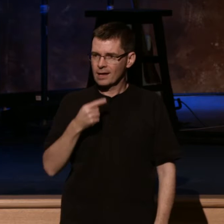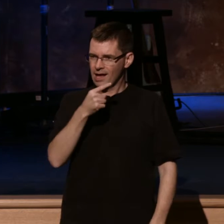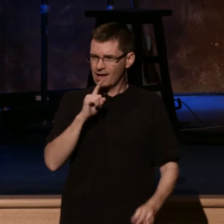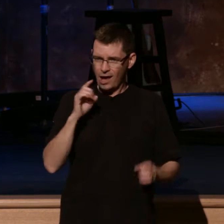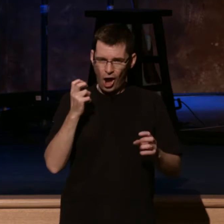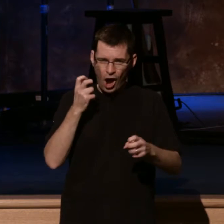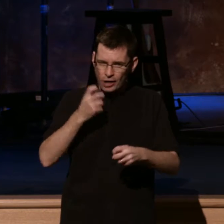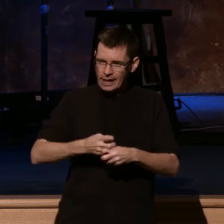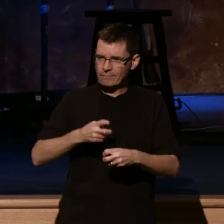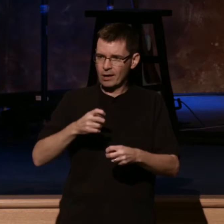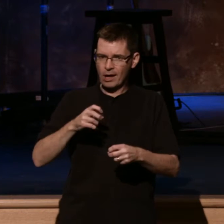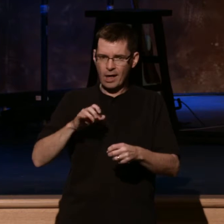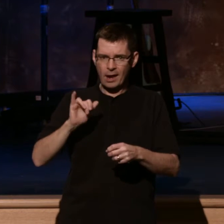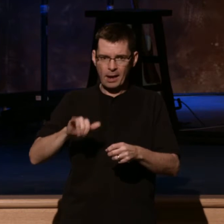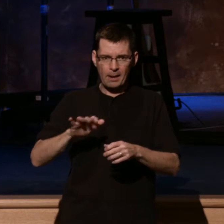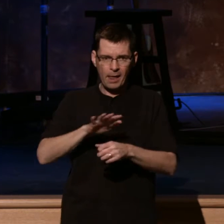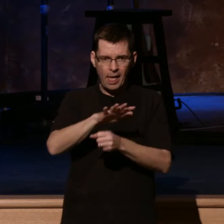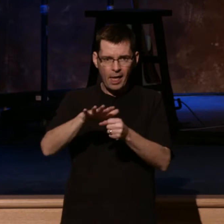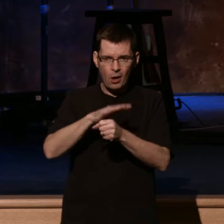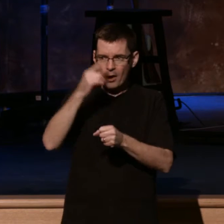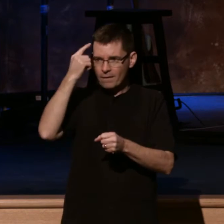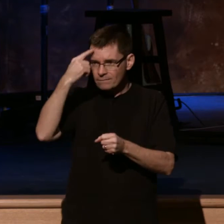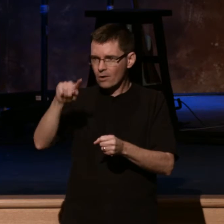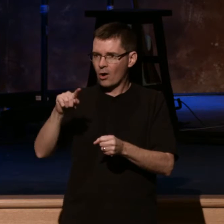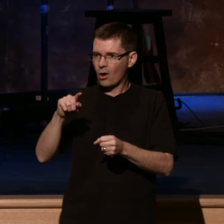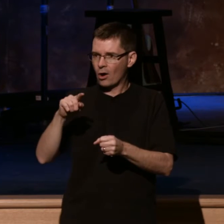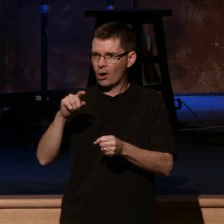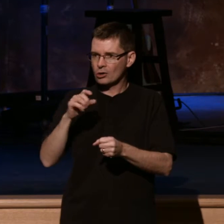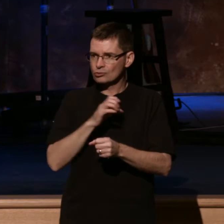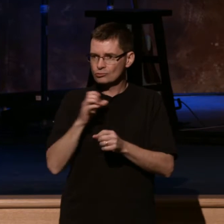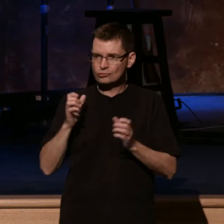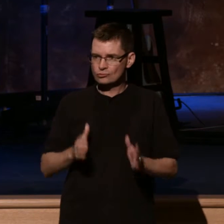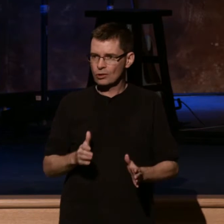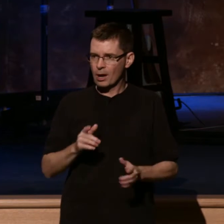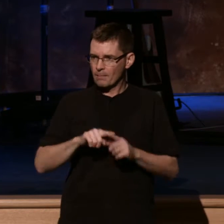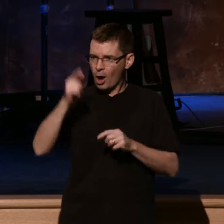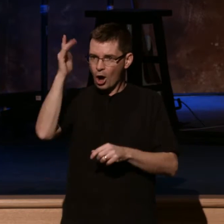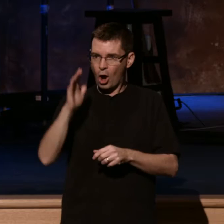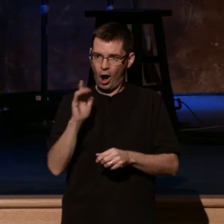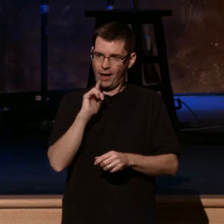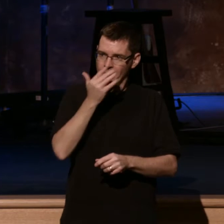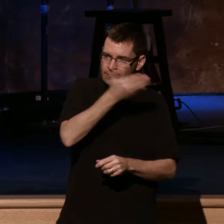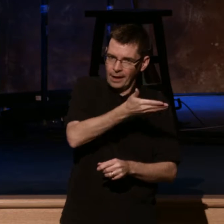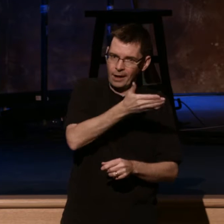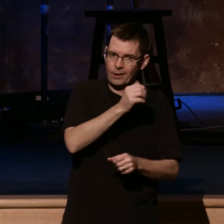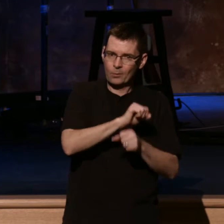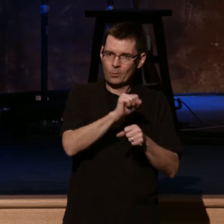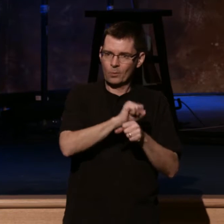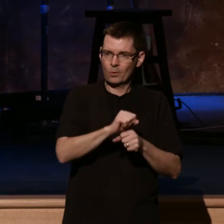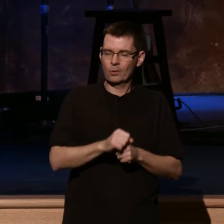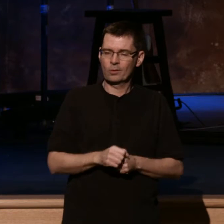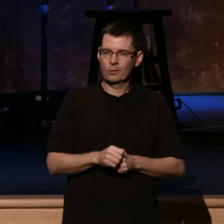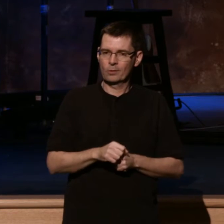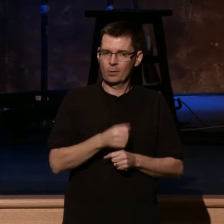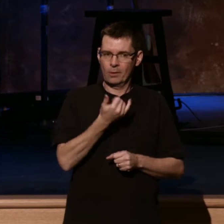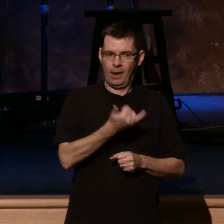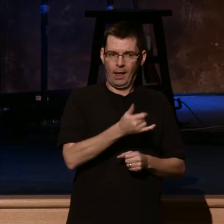of God's way of making his own power great. And so today, we look at this amazing opportunity in Psalms to learn more about this thing of